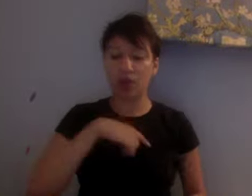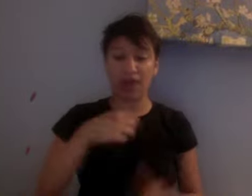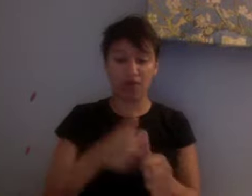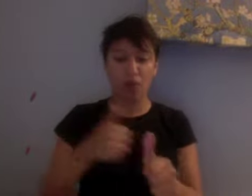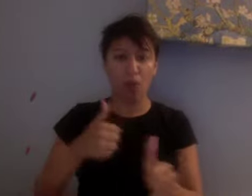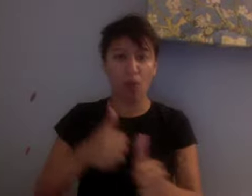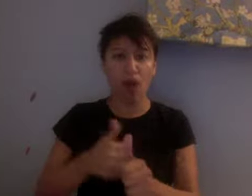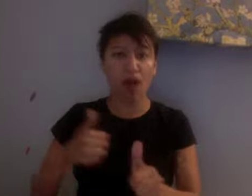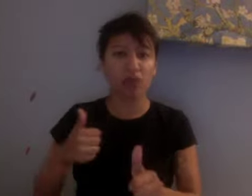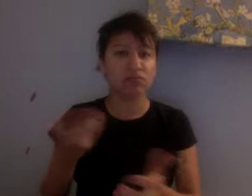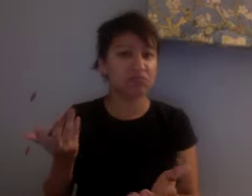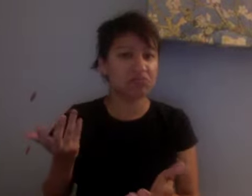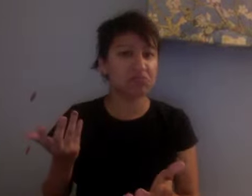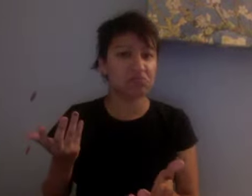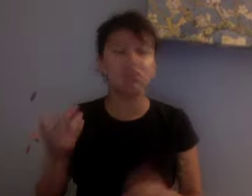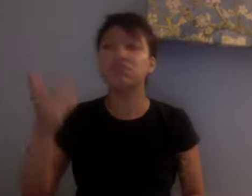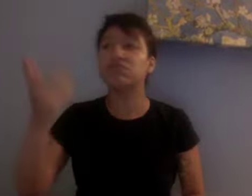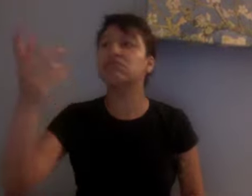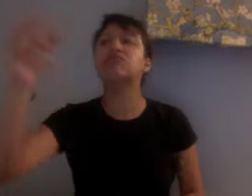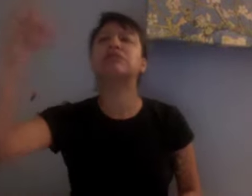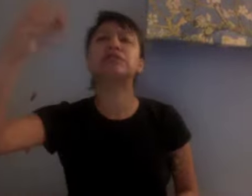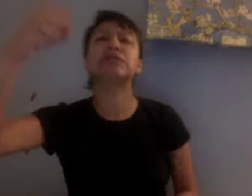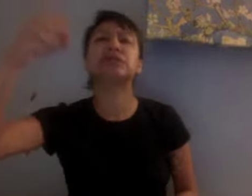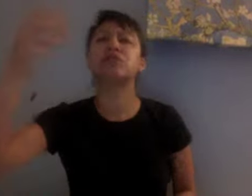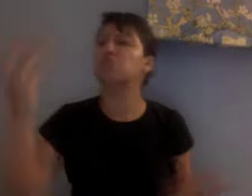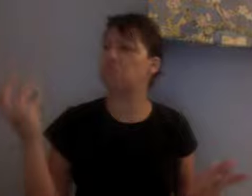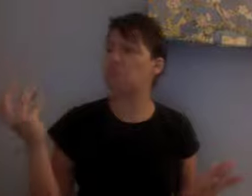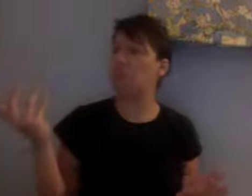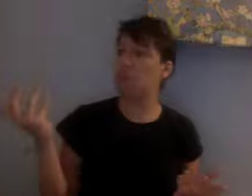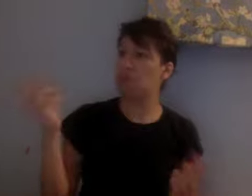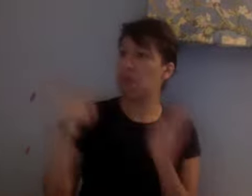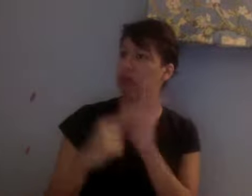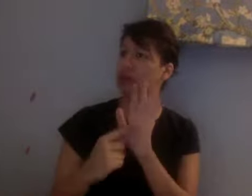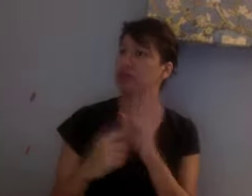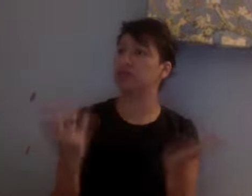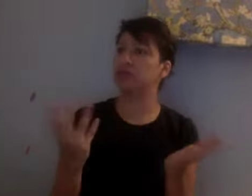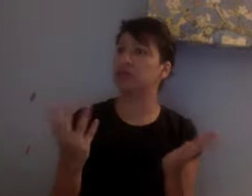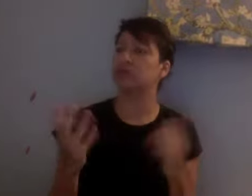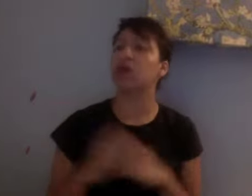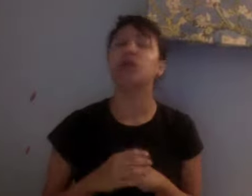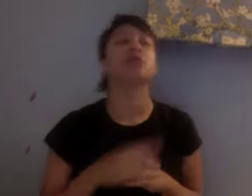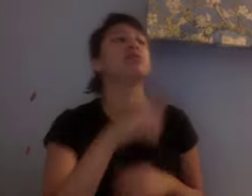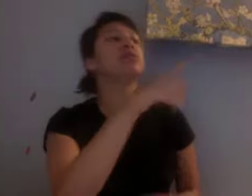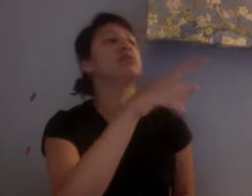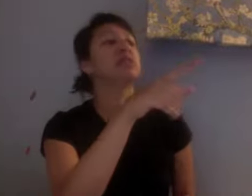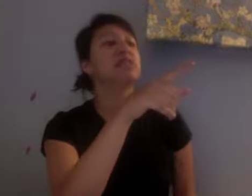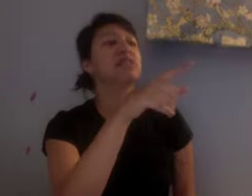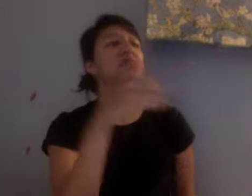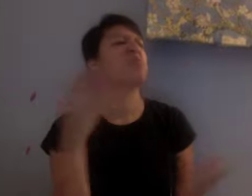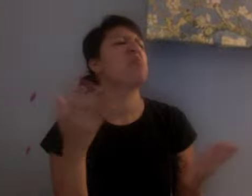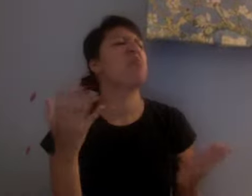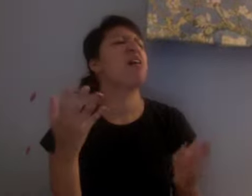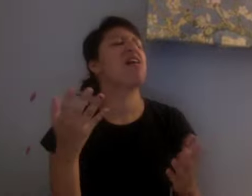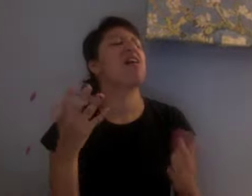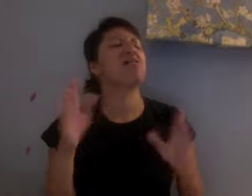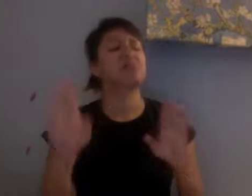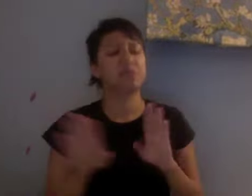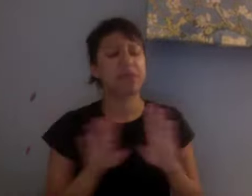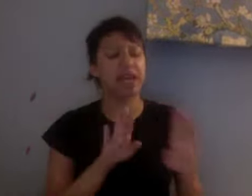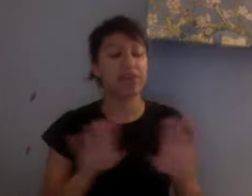sir. What? Why? Why? Like what? Like avoiding eating or avoiding What's the behavior that we avoid that can lead to some of these?